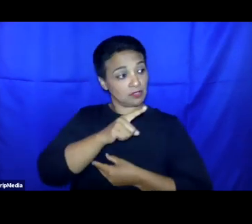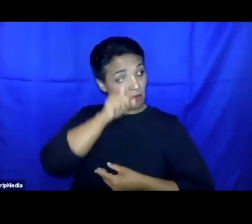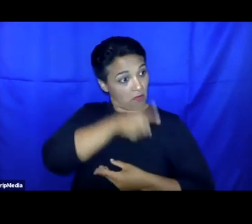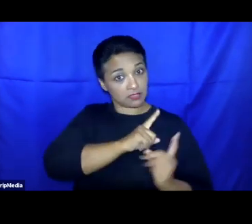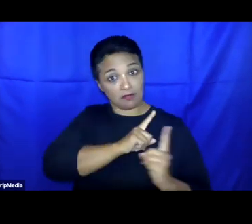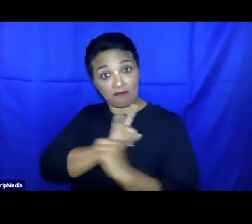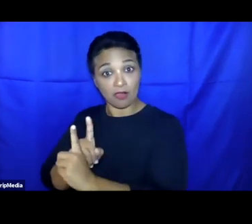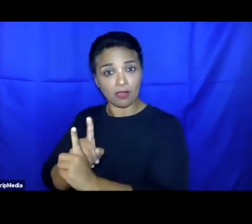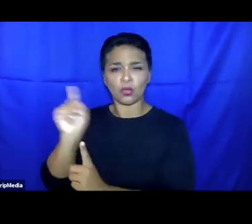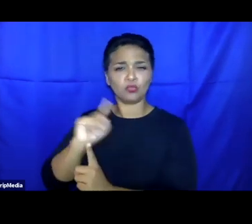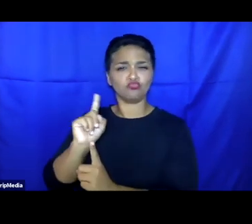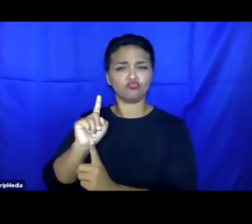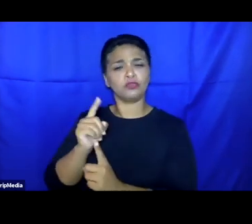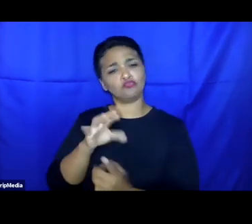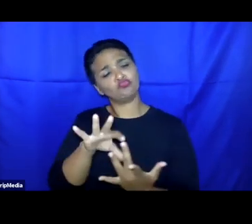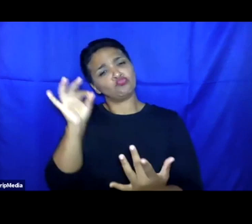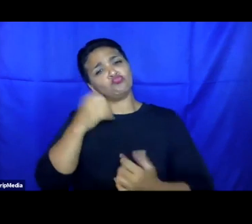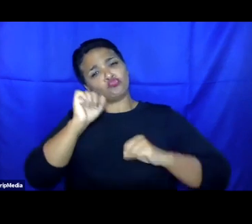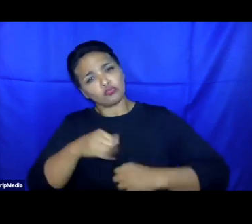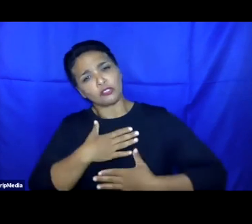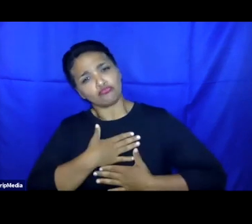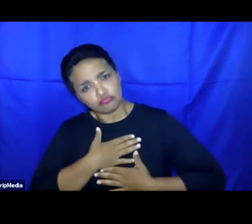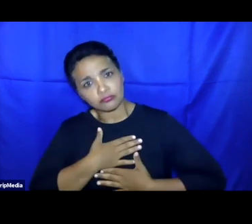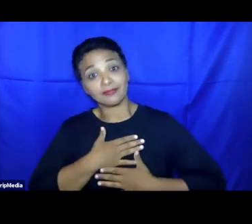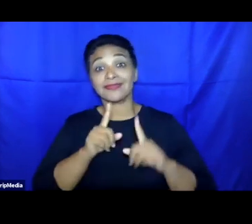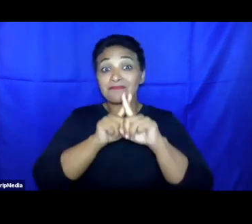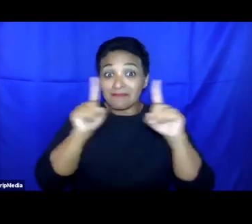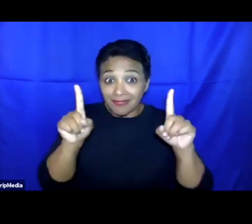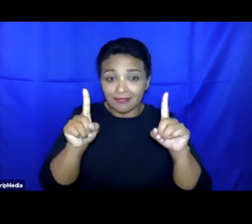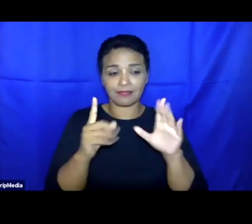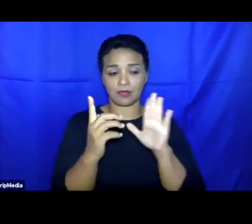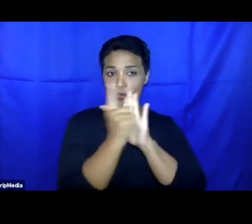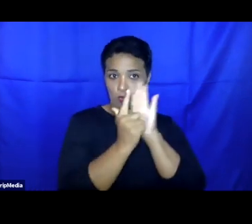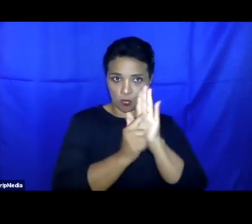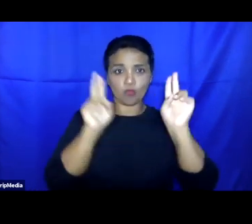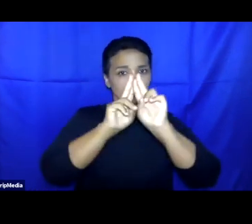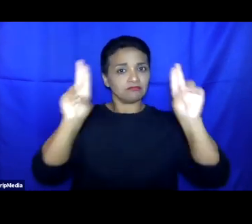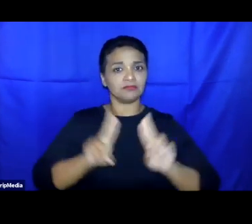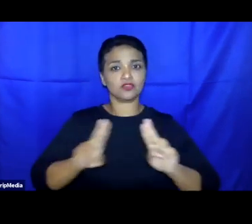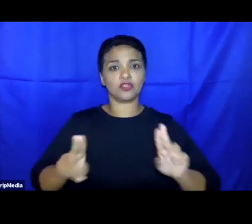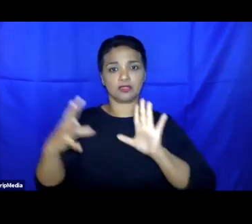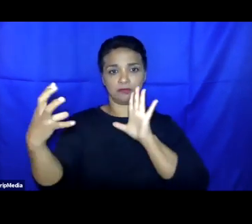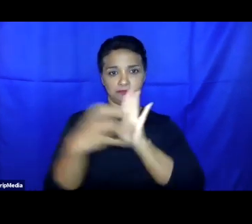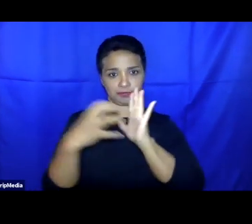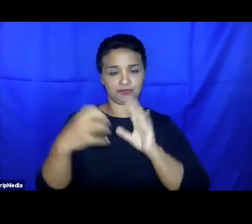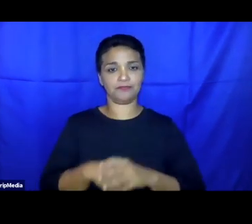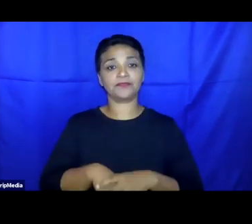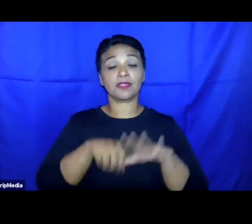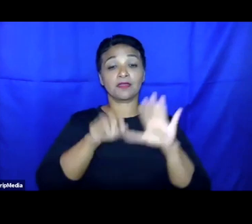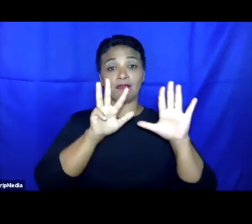hard international law, in particular, the 1951 Convention and its 1967 Protocol. In turn, then, these